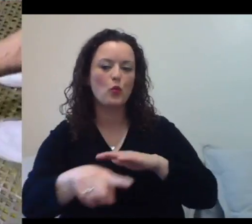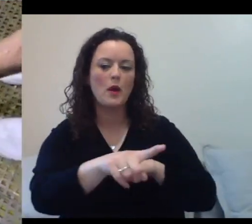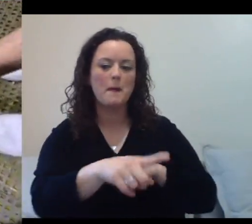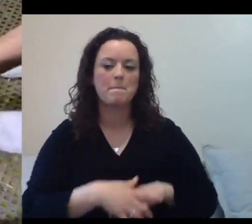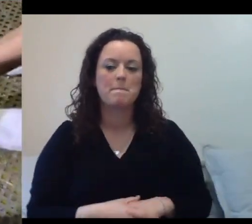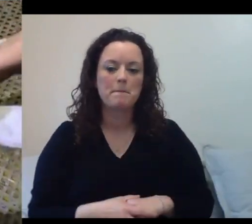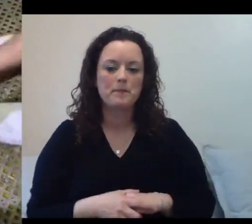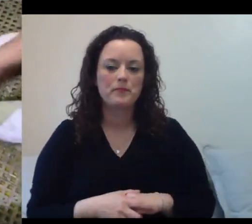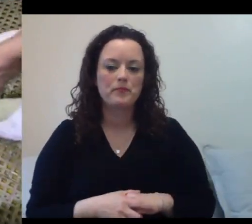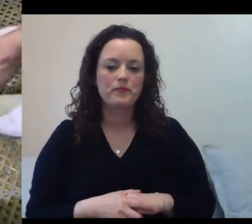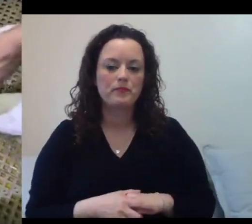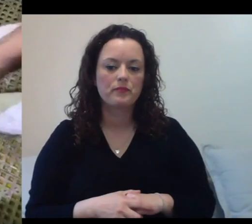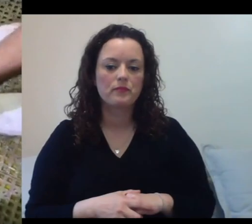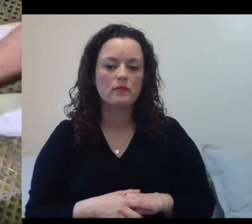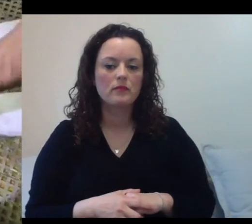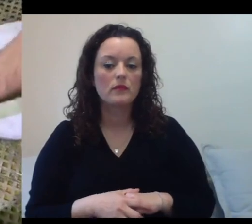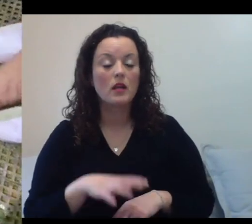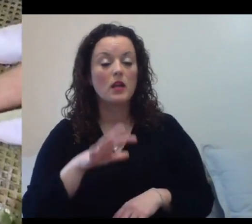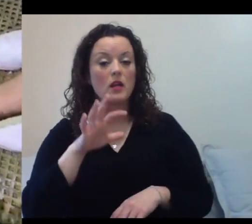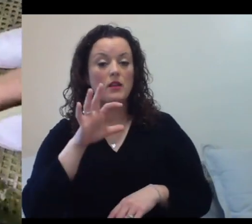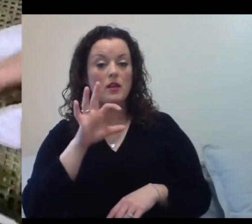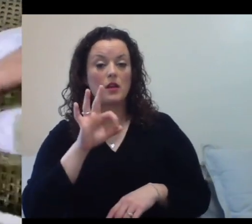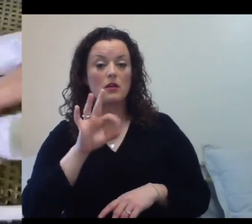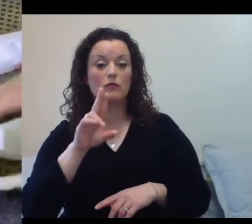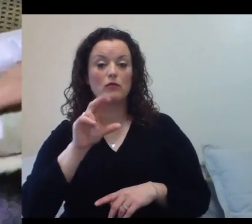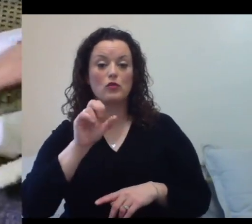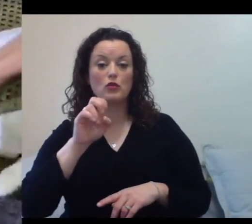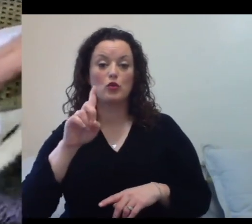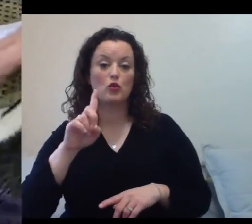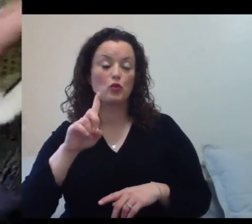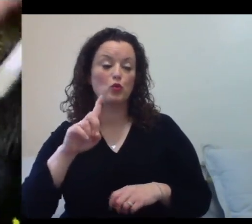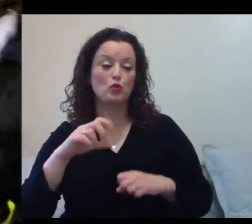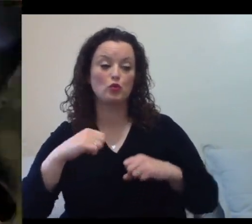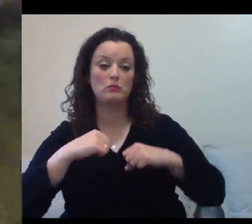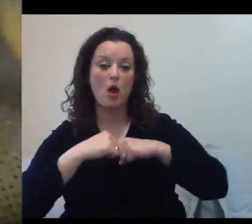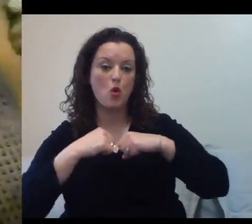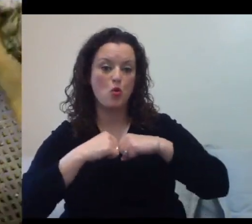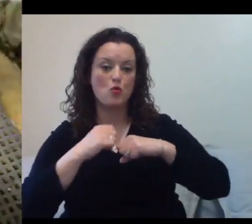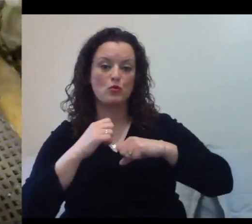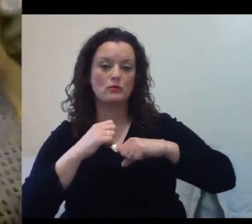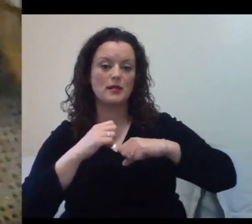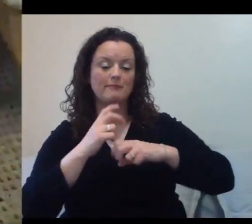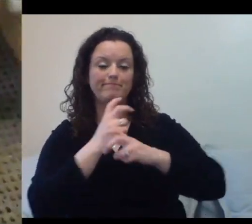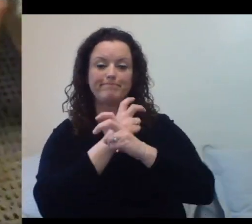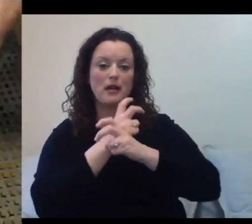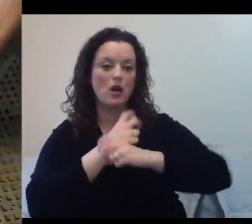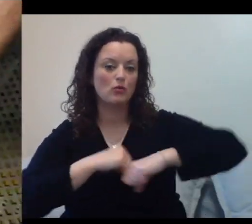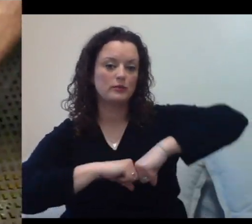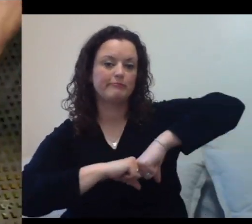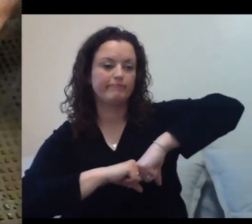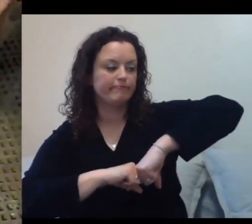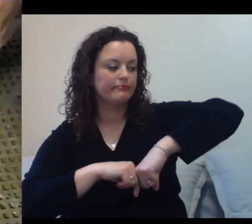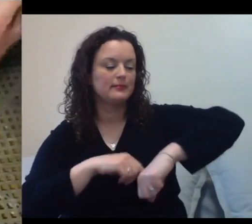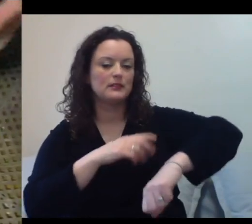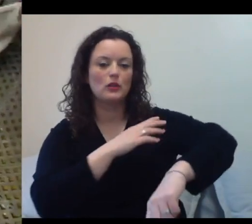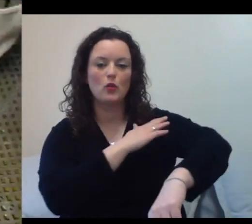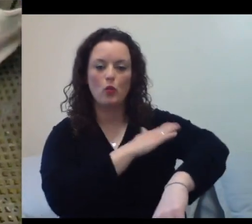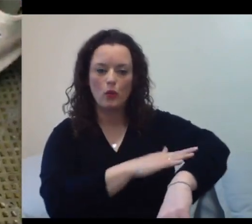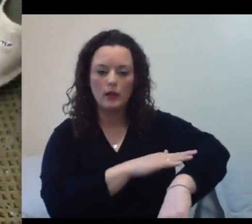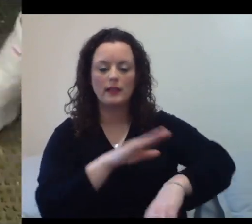this fused bones. Fused bones and their flippers and their wings. That keeps them from being able to fold them all the way up against their body. But it does give them a